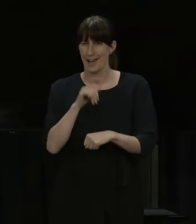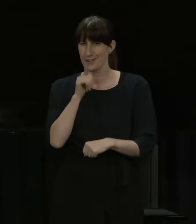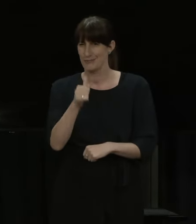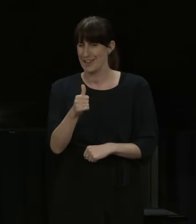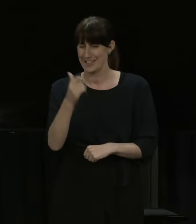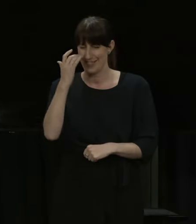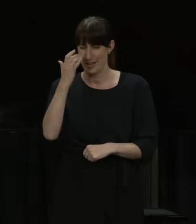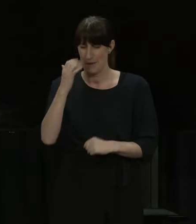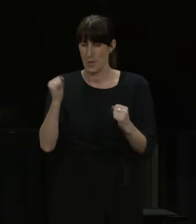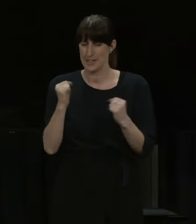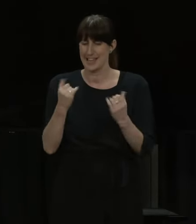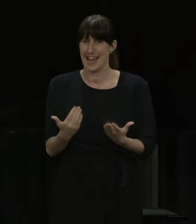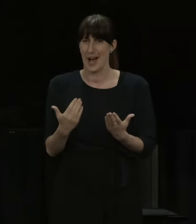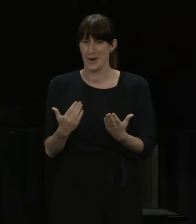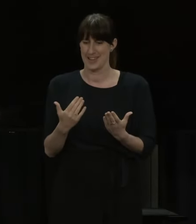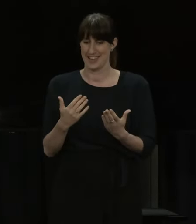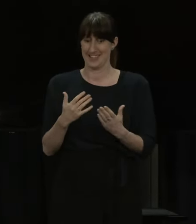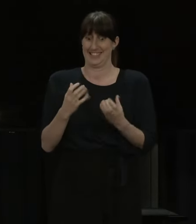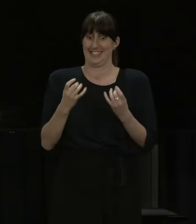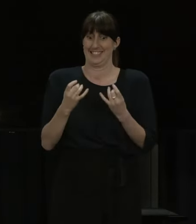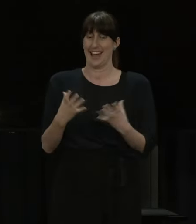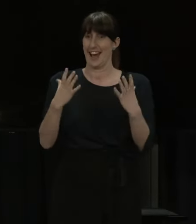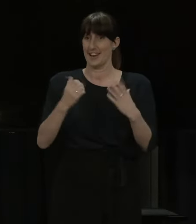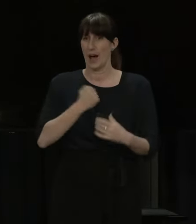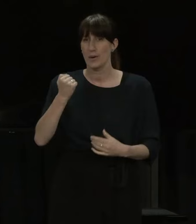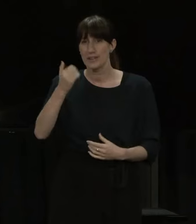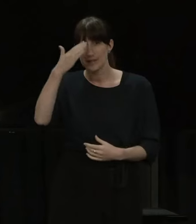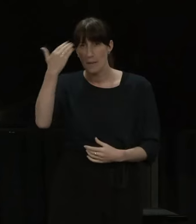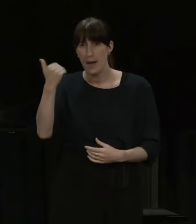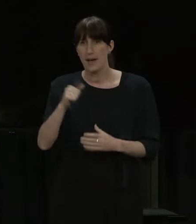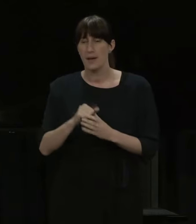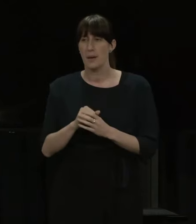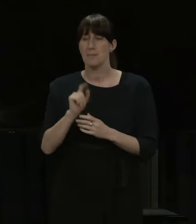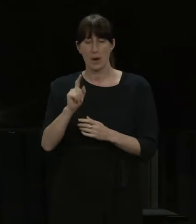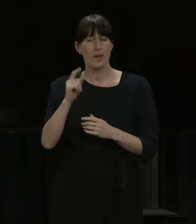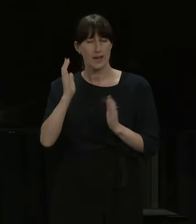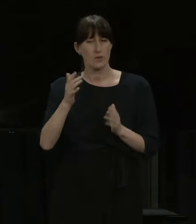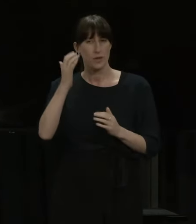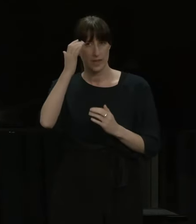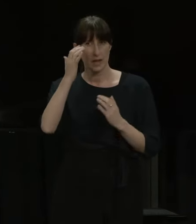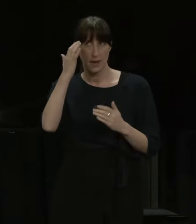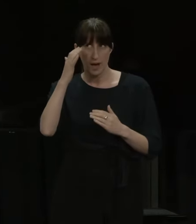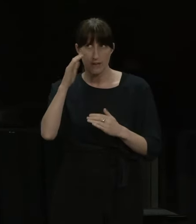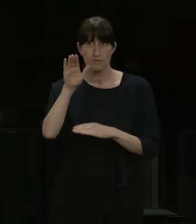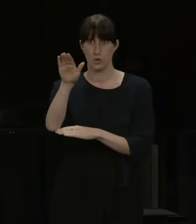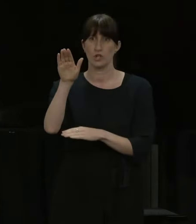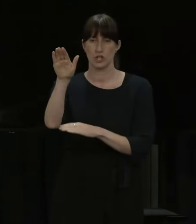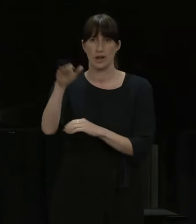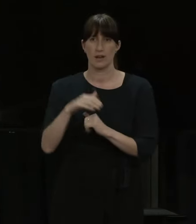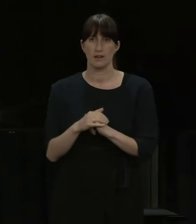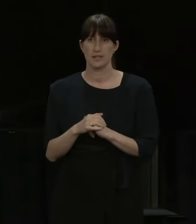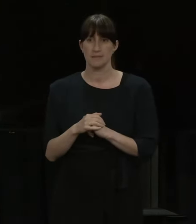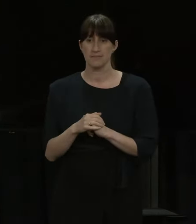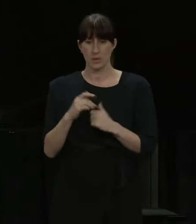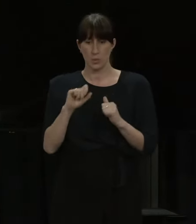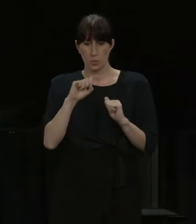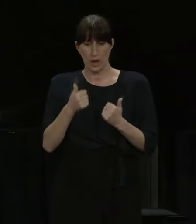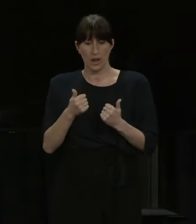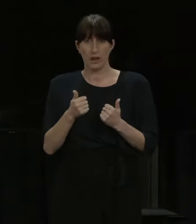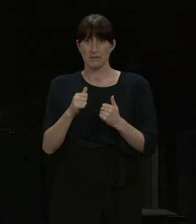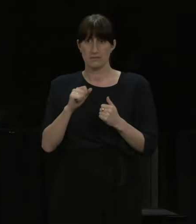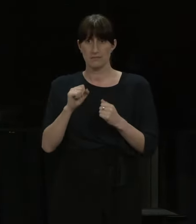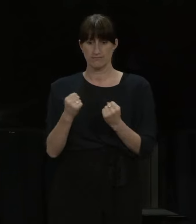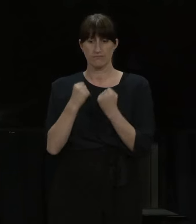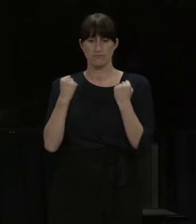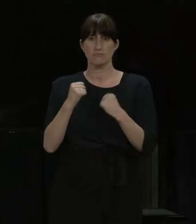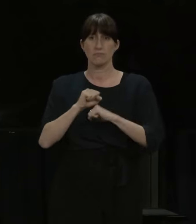now when we're only just sort of feeling like we're heading into summer. But we do need to think that far ahead. And I think we'll be well protected. There will be one of the best positions we